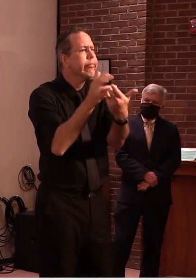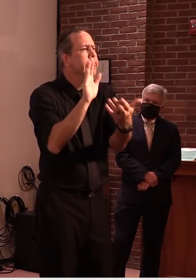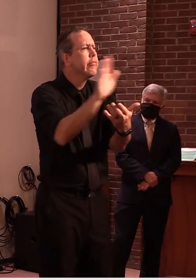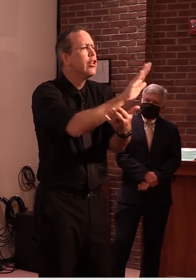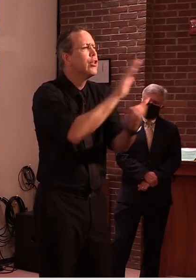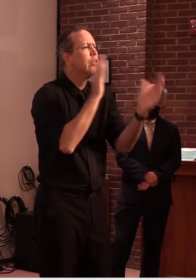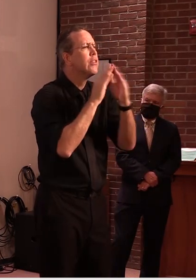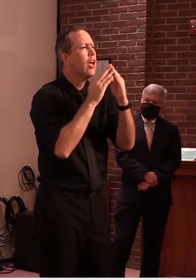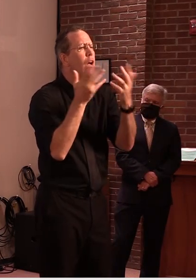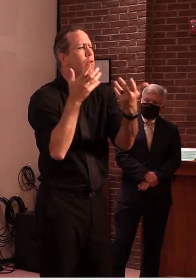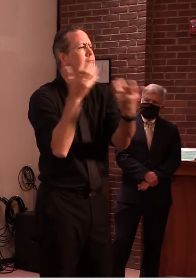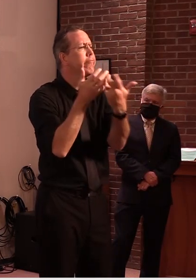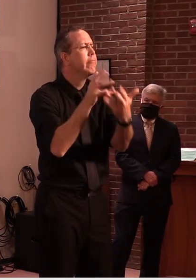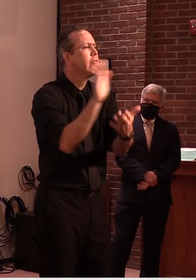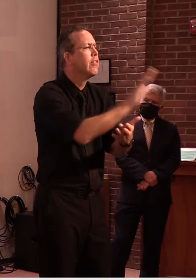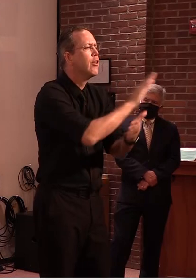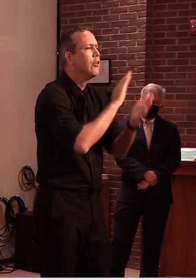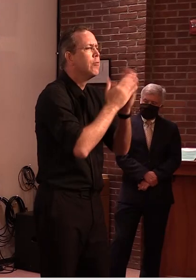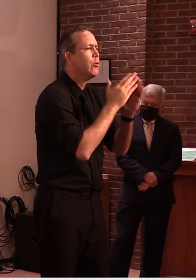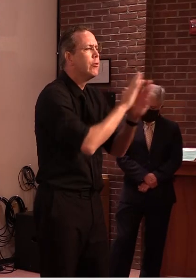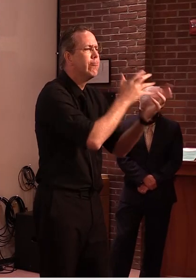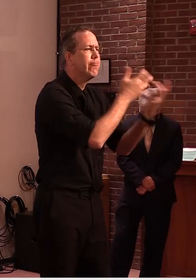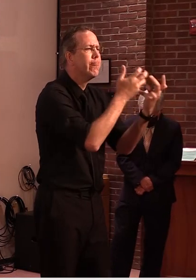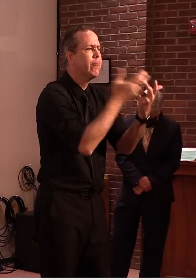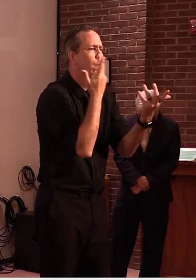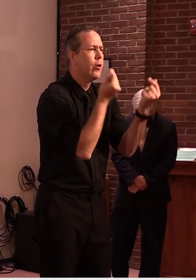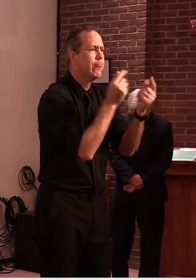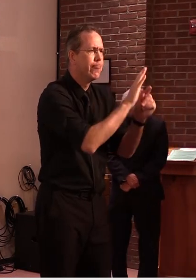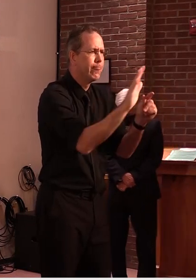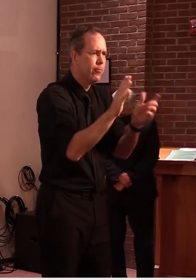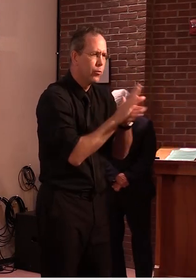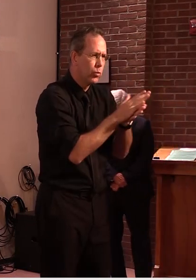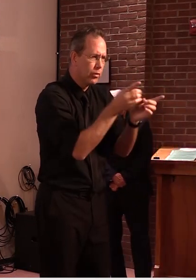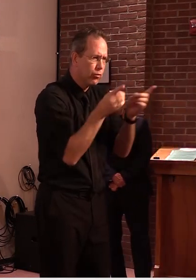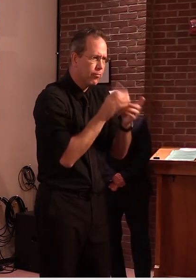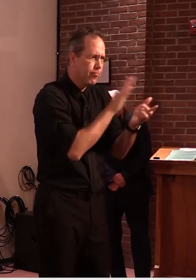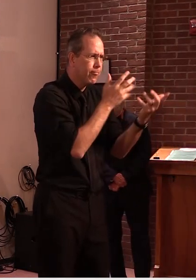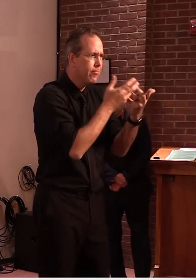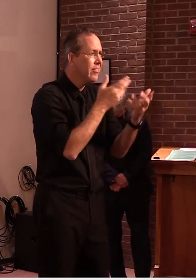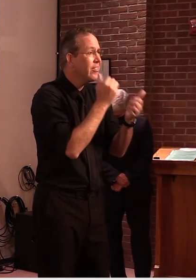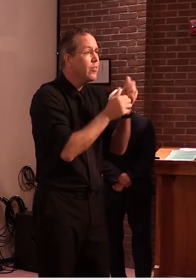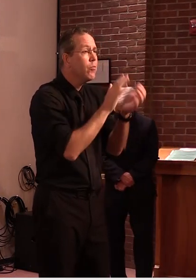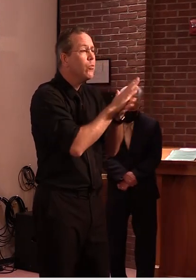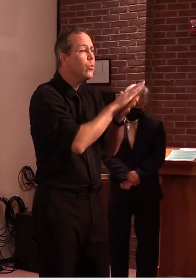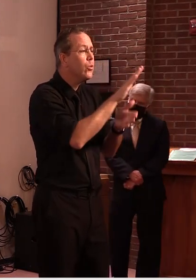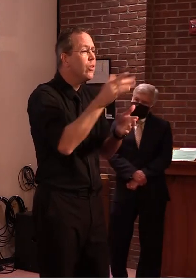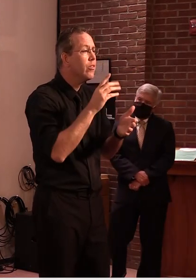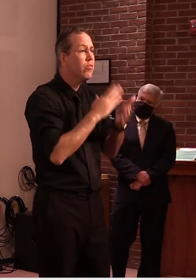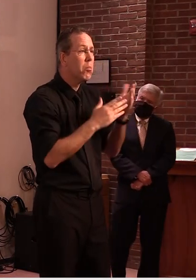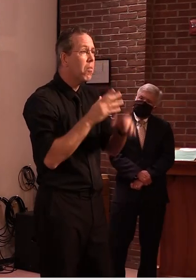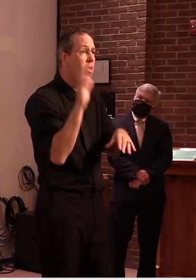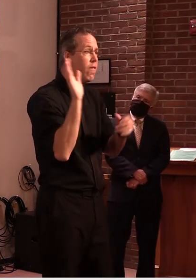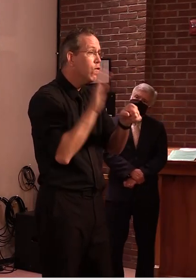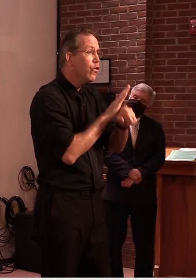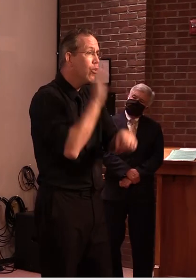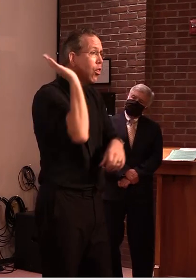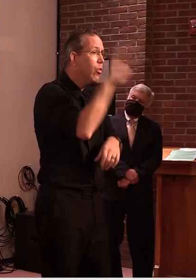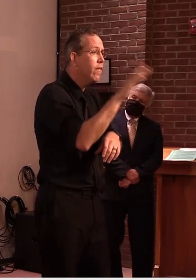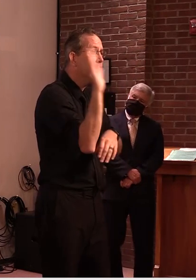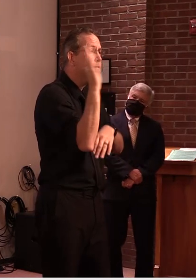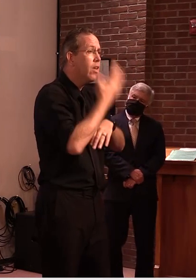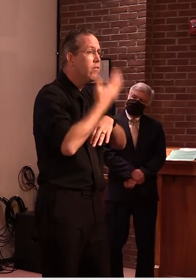different approaches some are coming back into full time five day a week in-person instruction